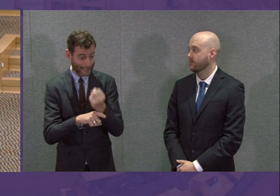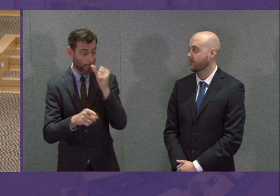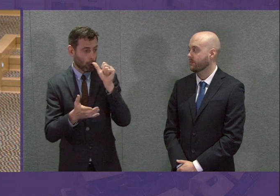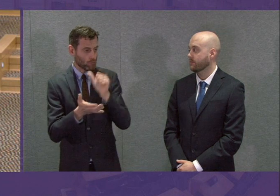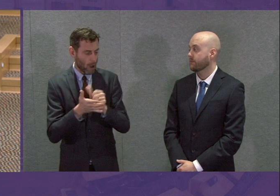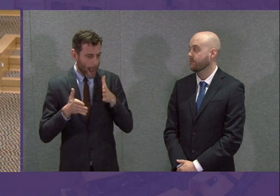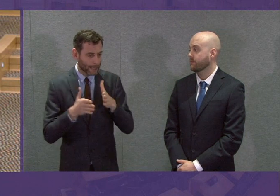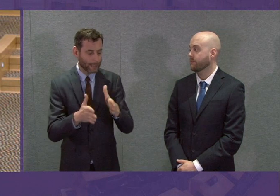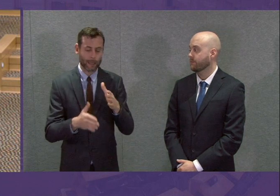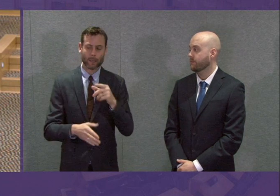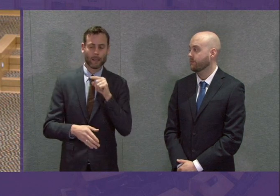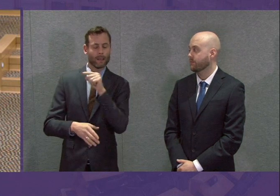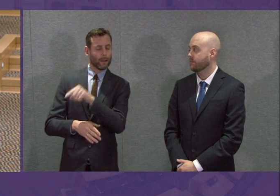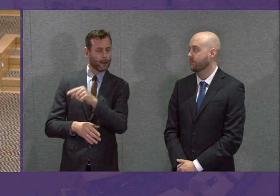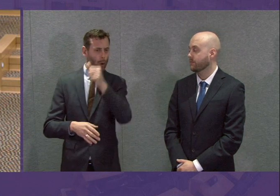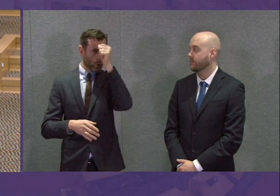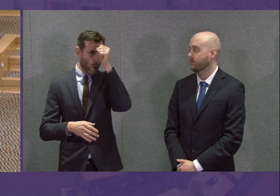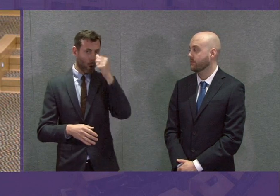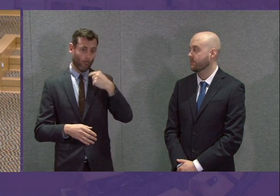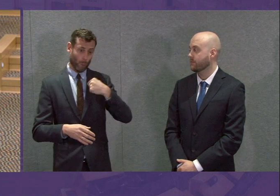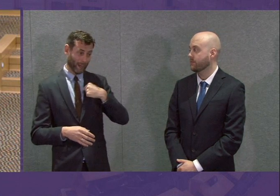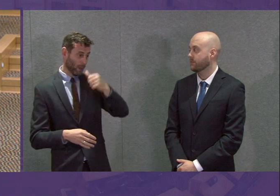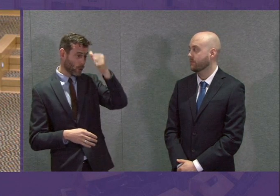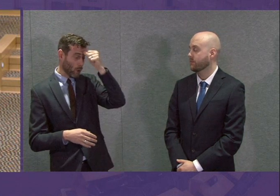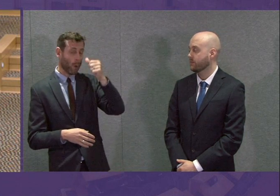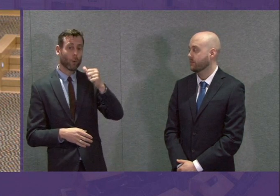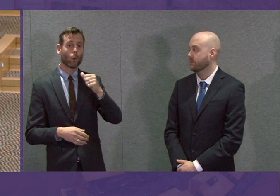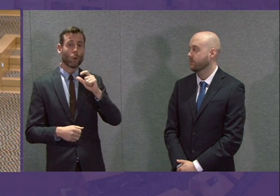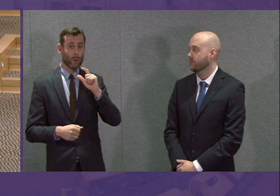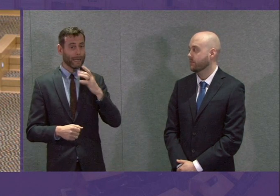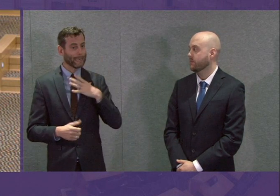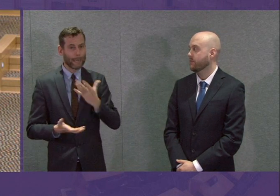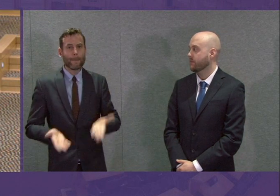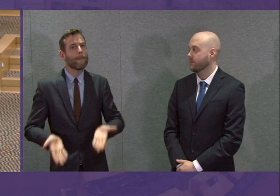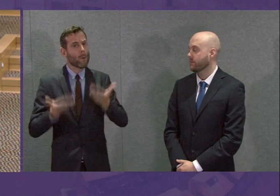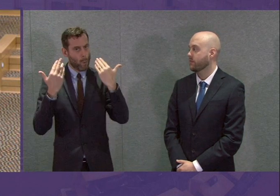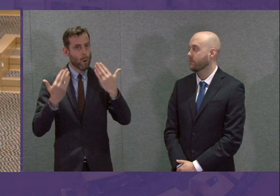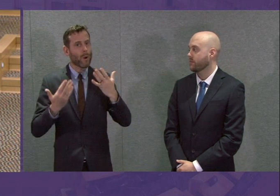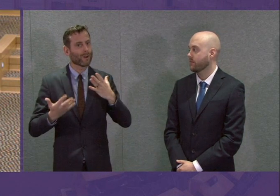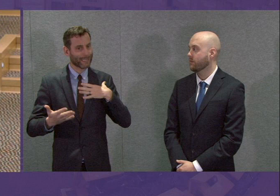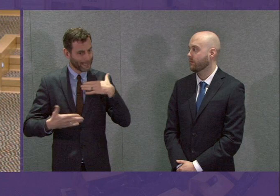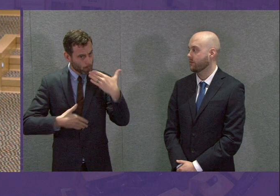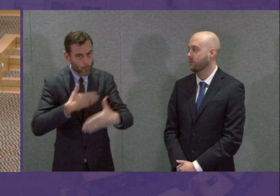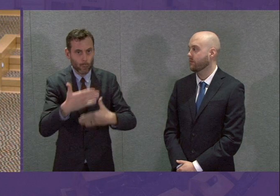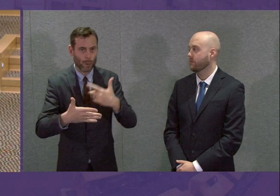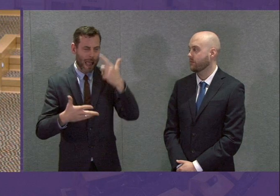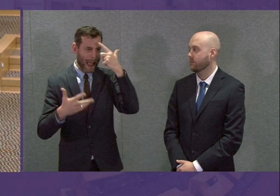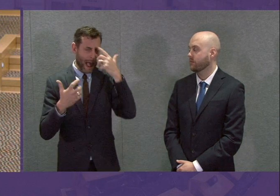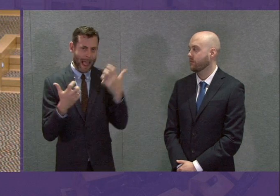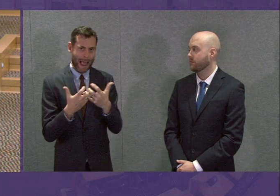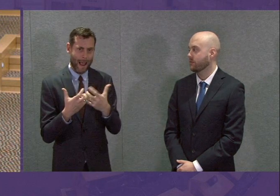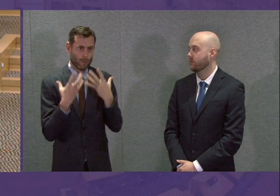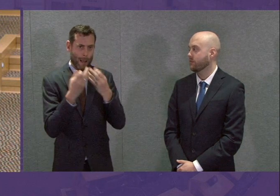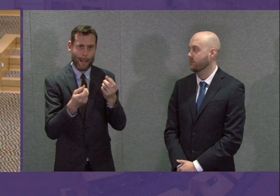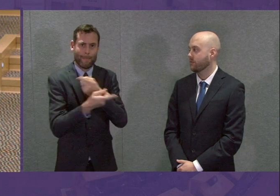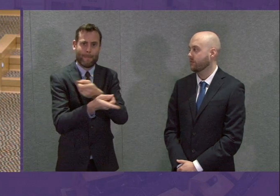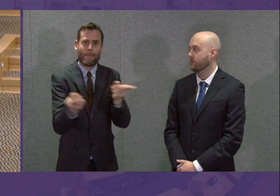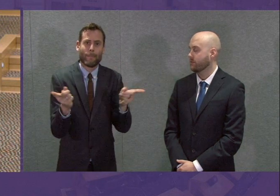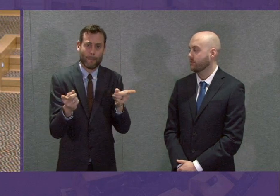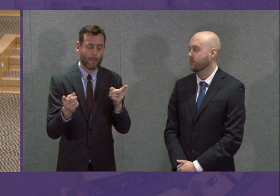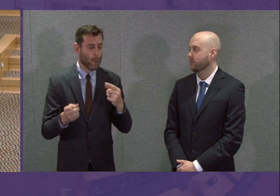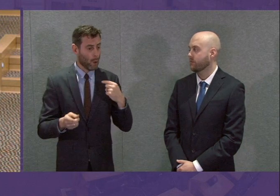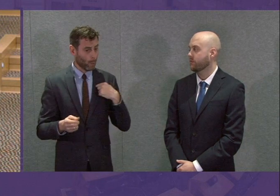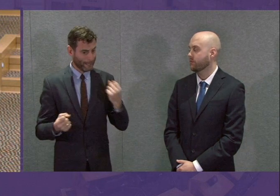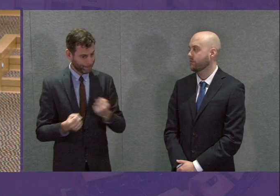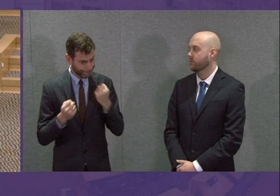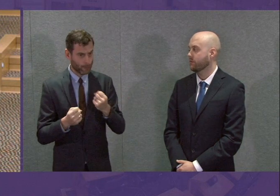we know, and we are talking about this, that there is much more that is going to be required and we will work together to try to do that. We will do everything